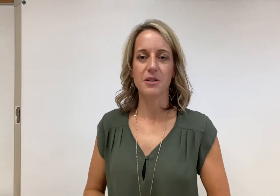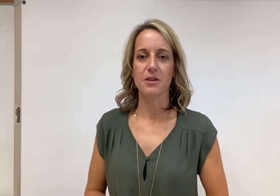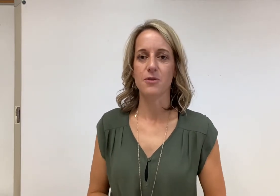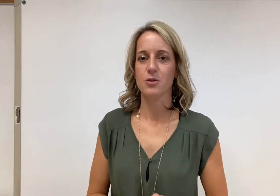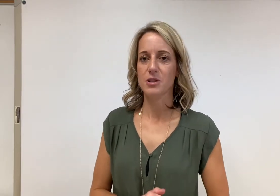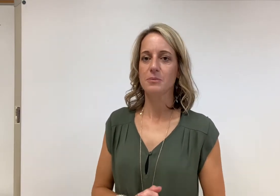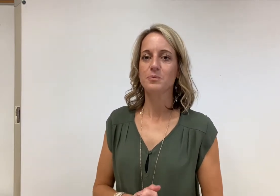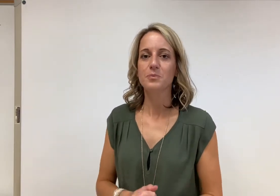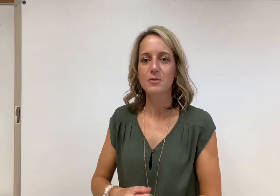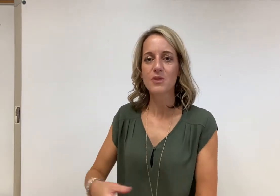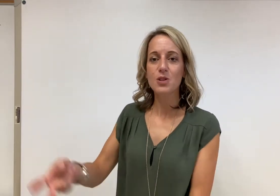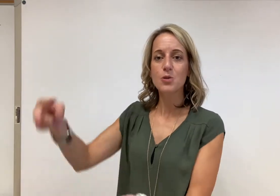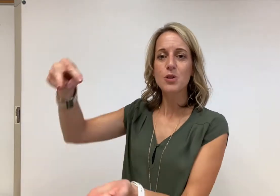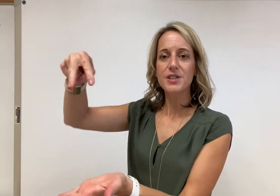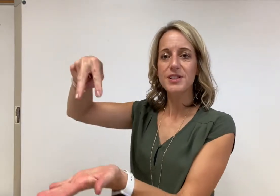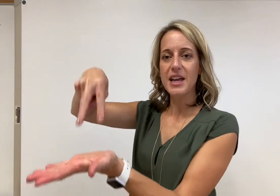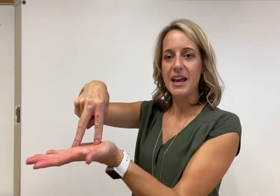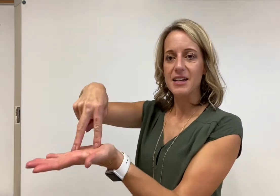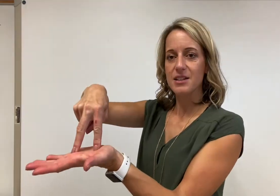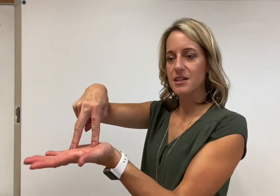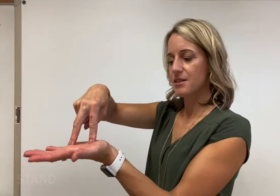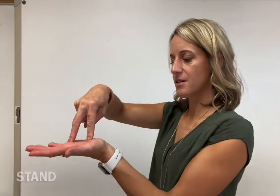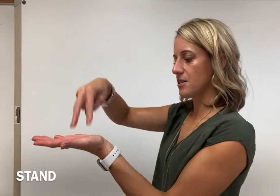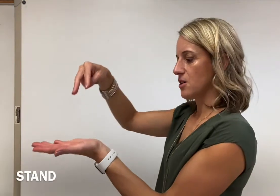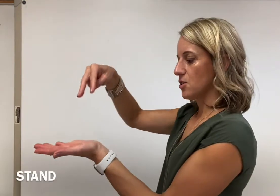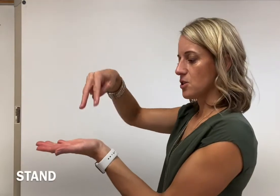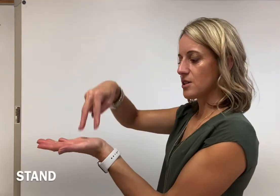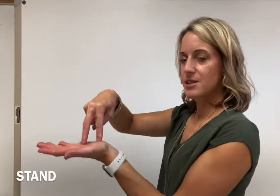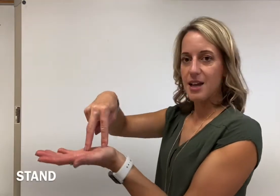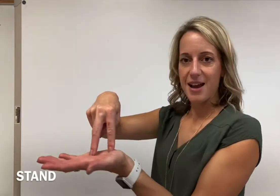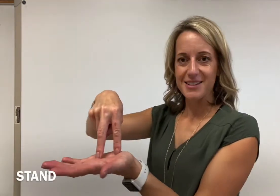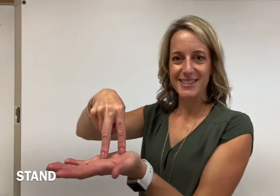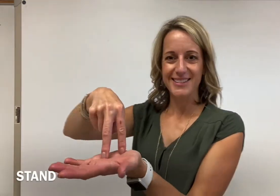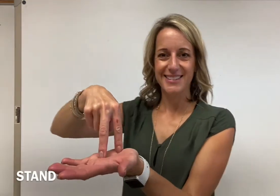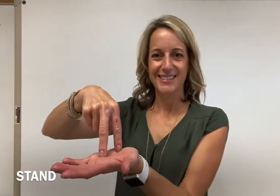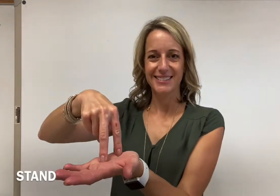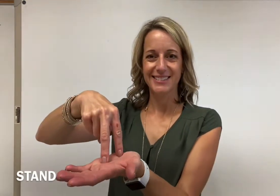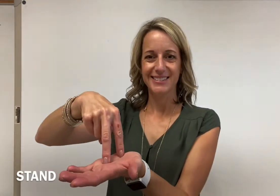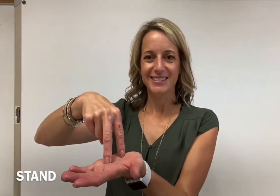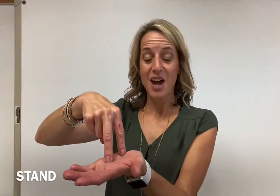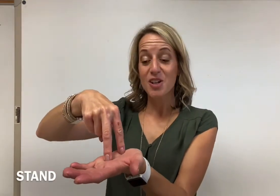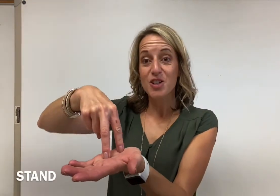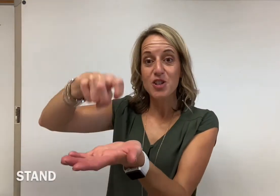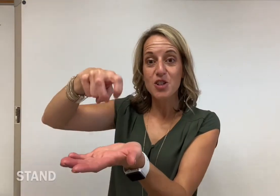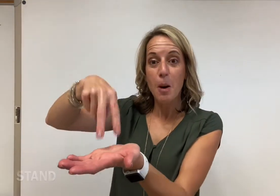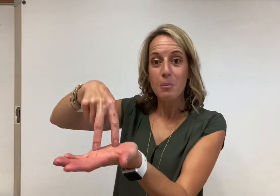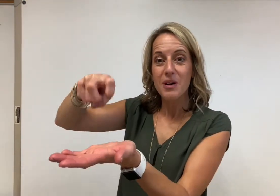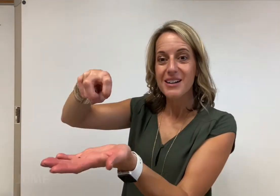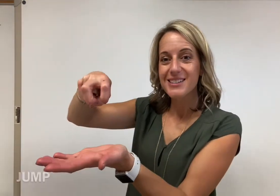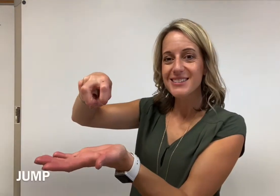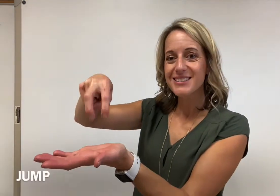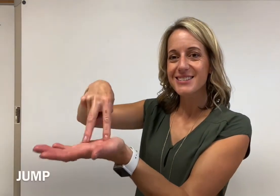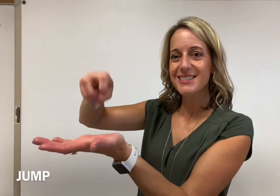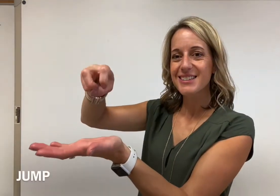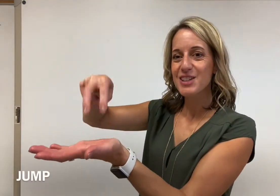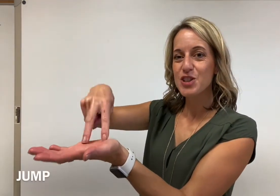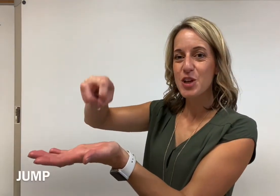first. So, to stand, to stand. To jump, jump.